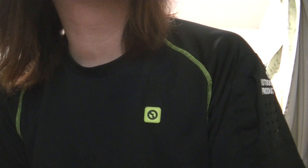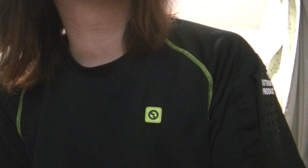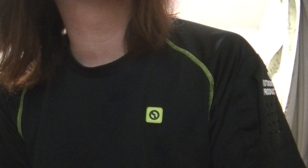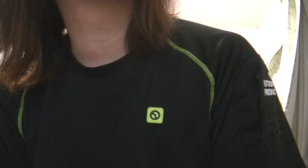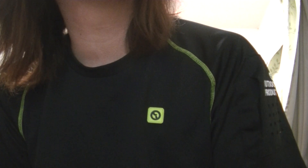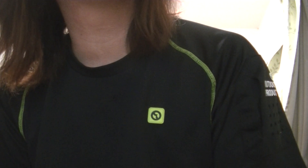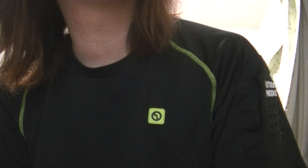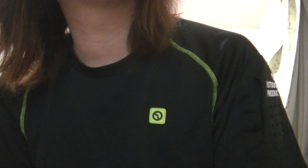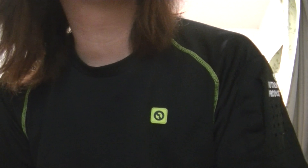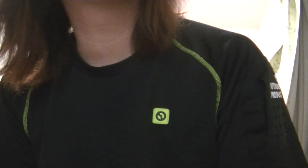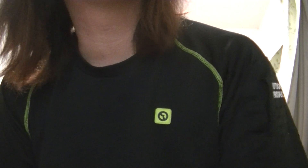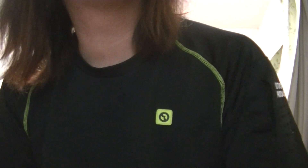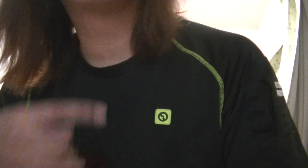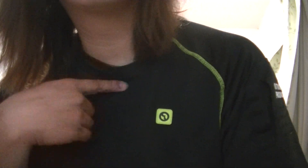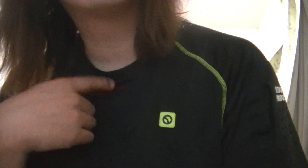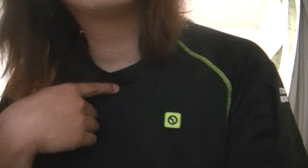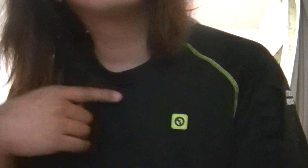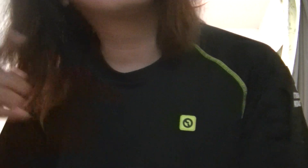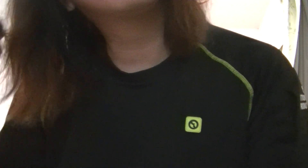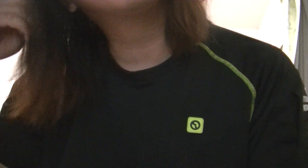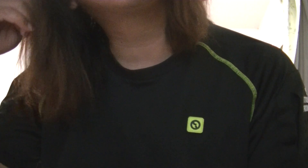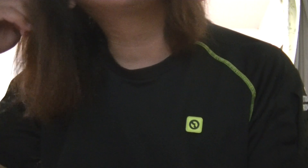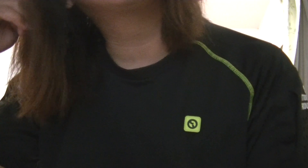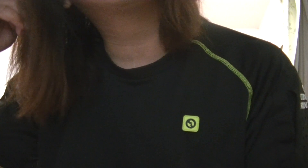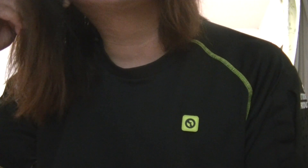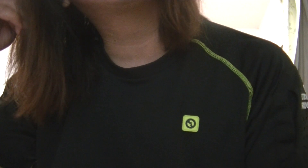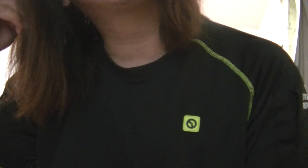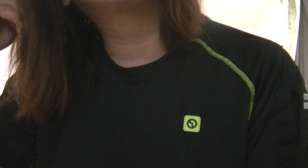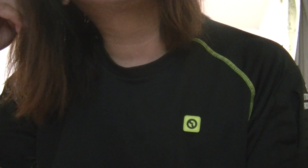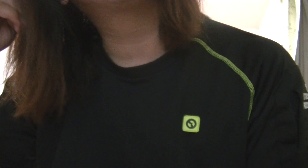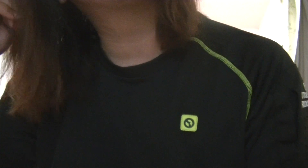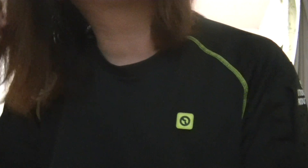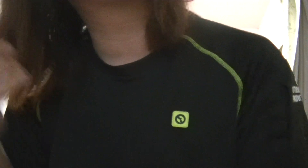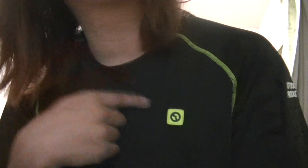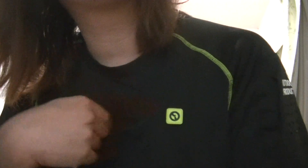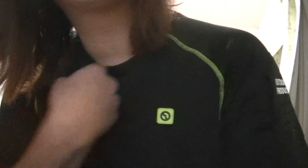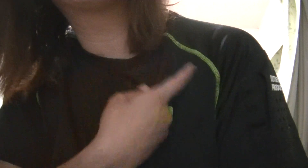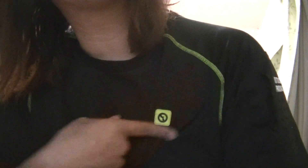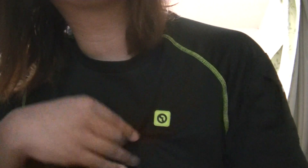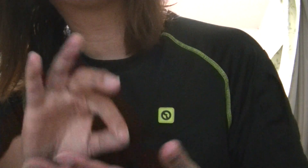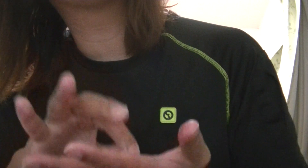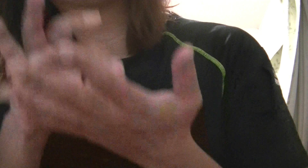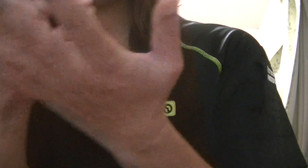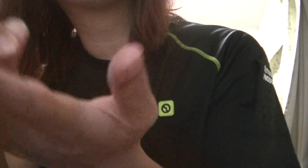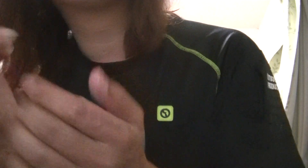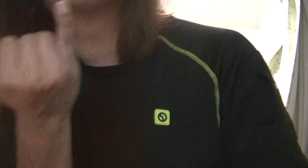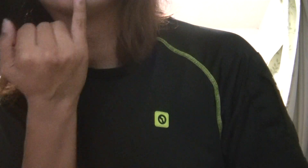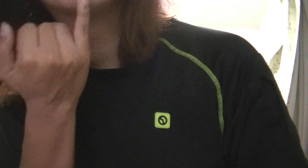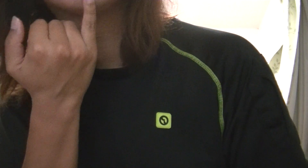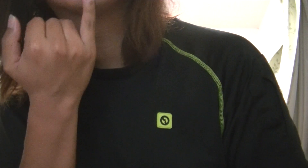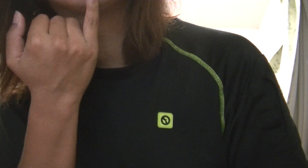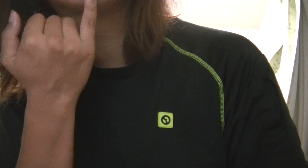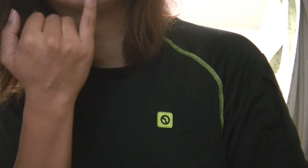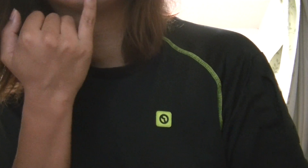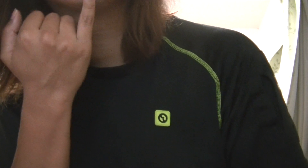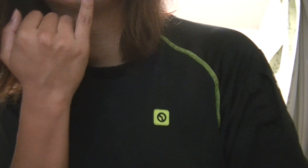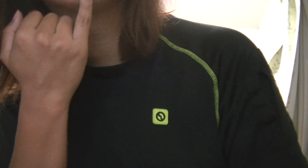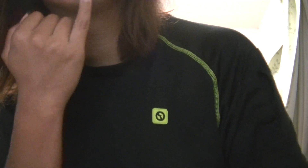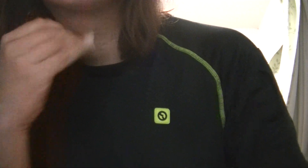I used to feel, that you'd give away my heart. I used